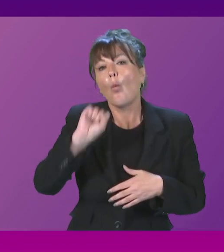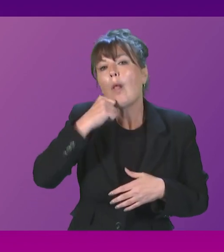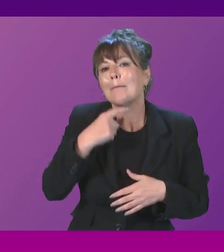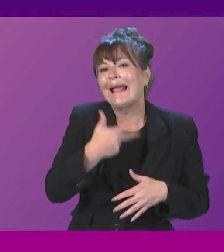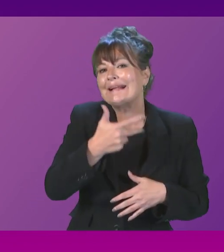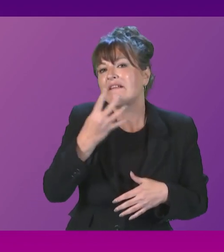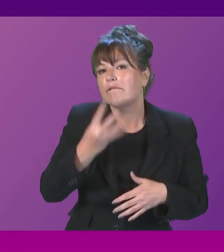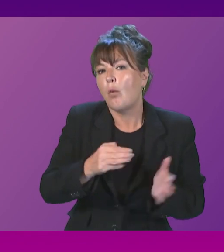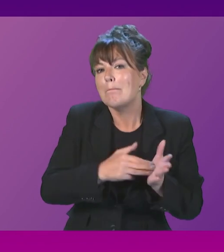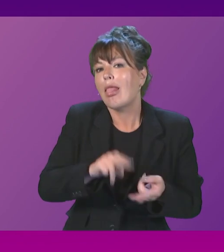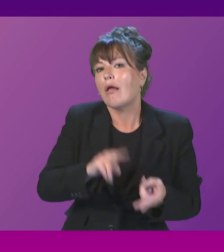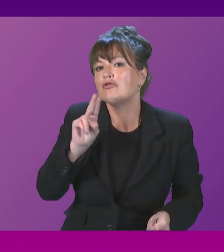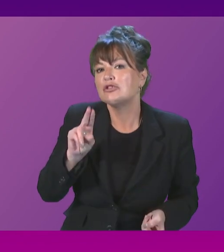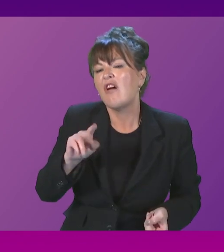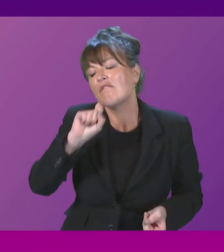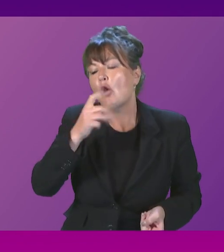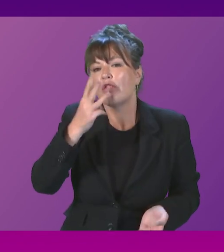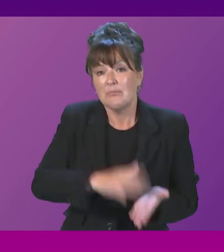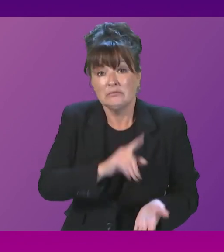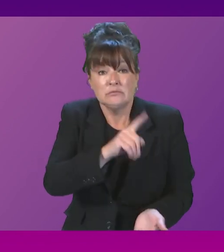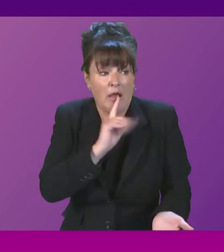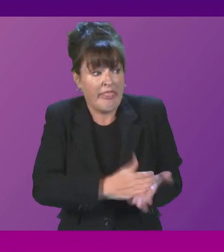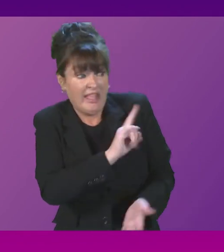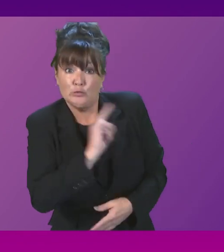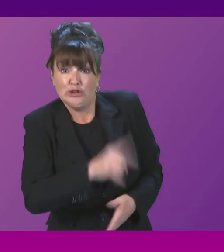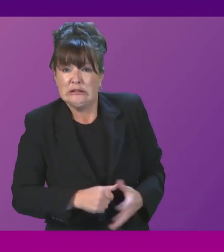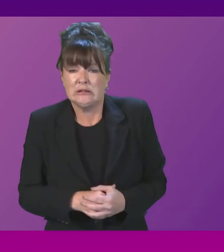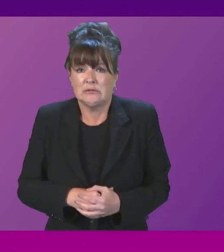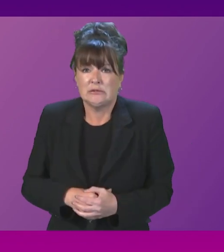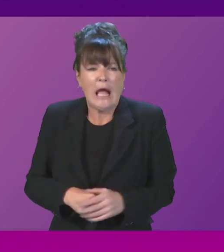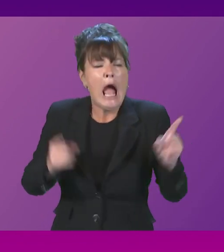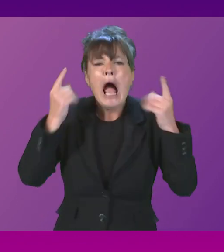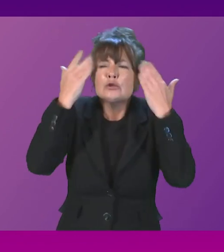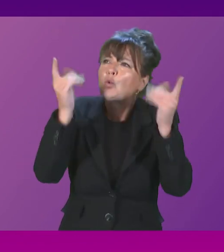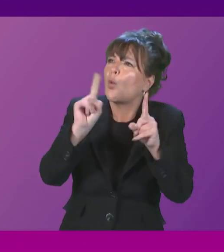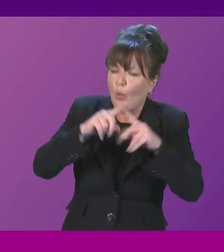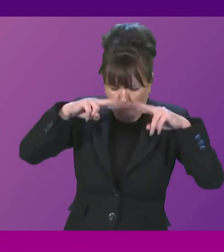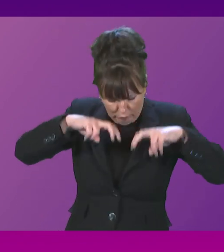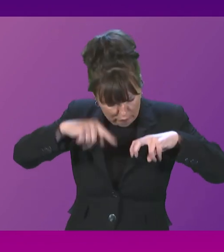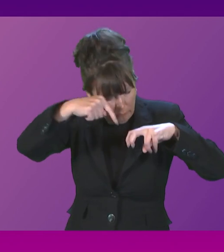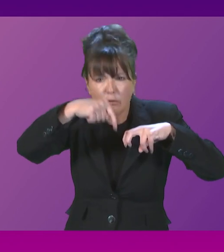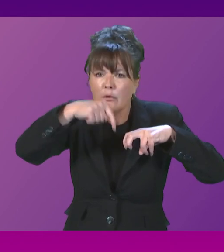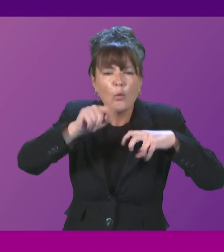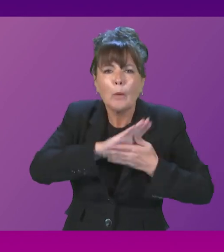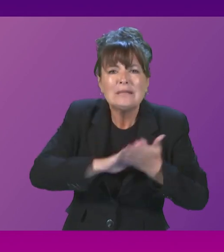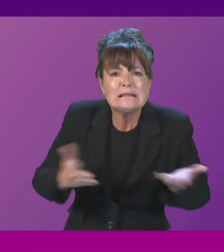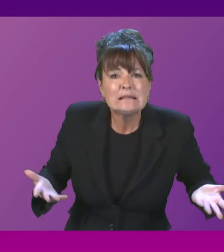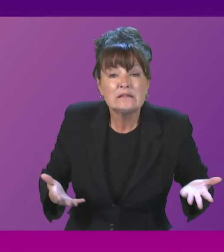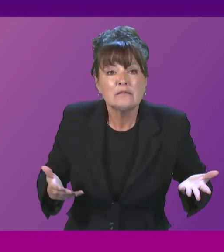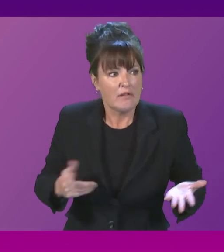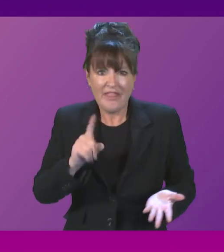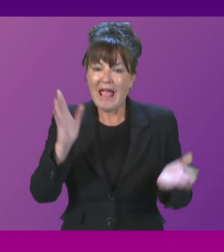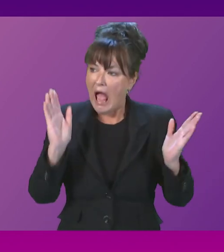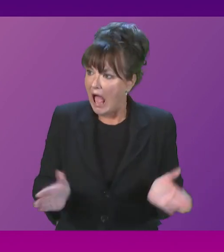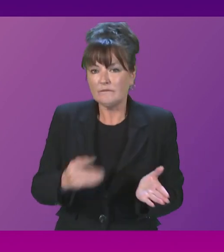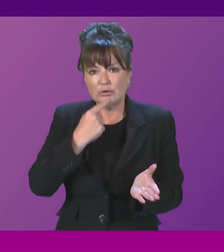million increase for three months. I am not sure what scrutiny of these estimates is going to come up with other than saying that a three